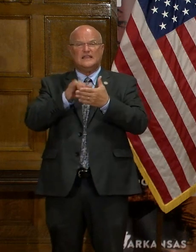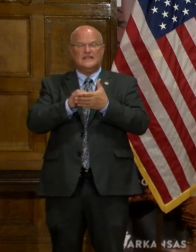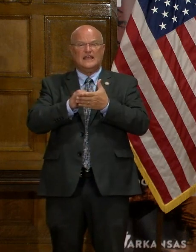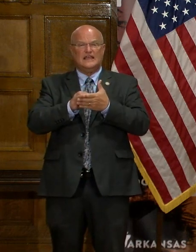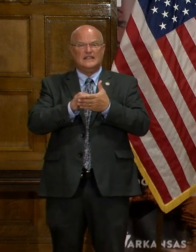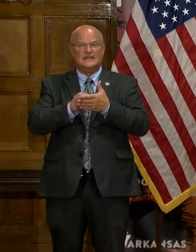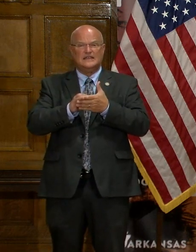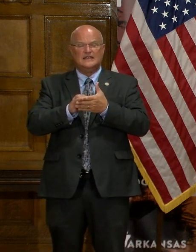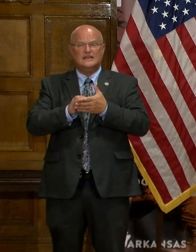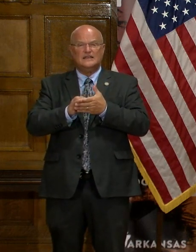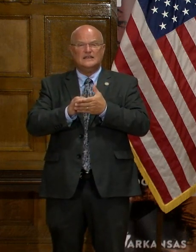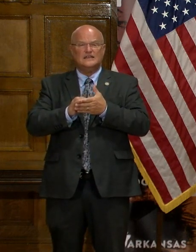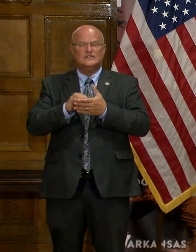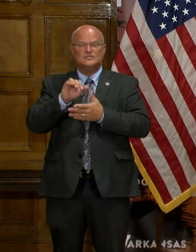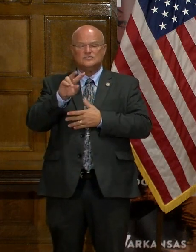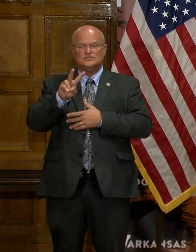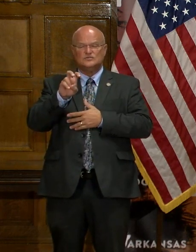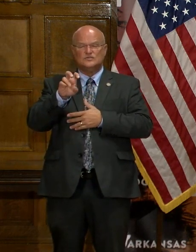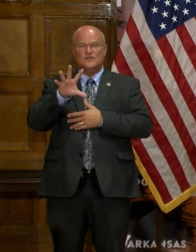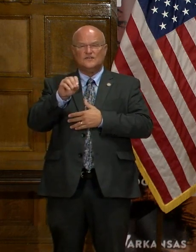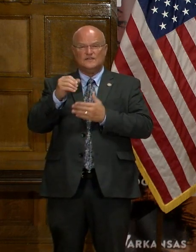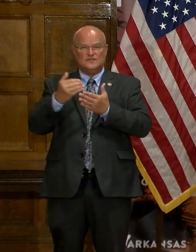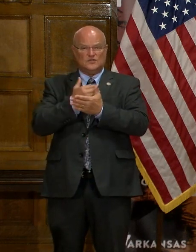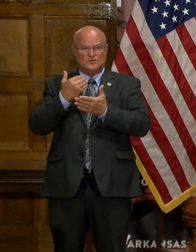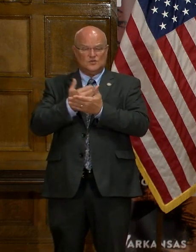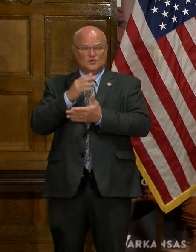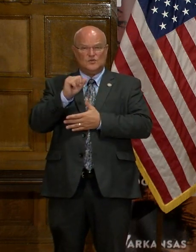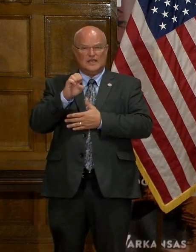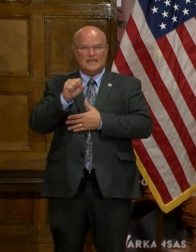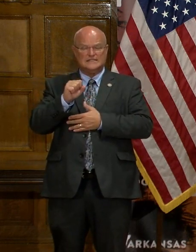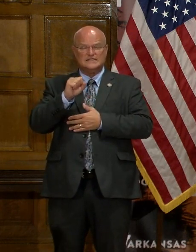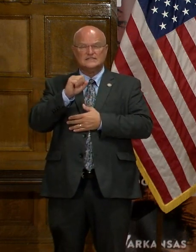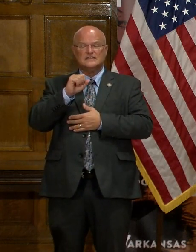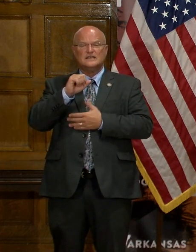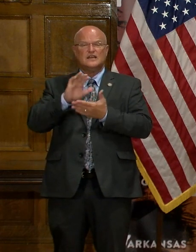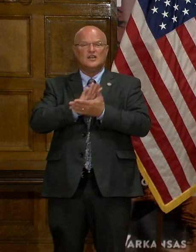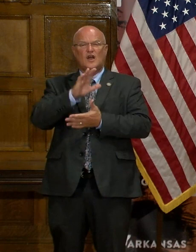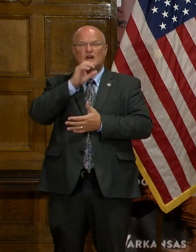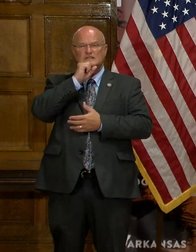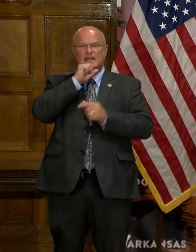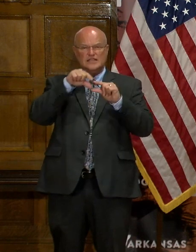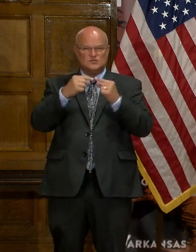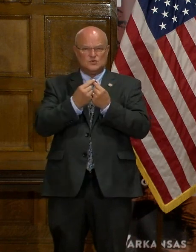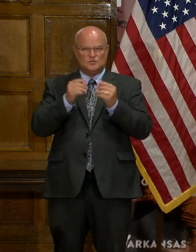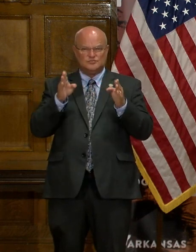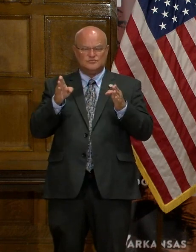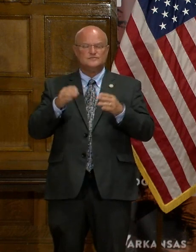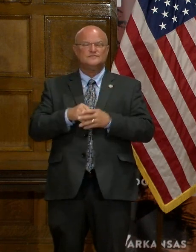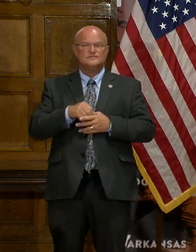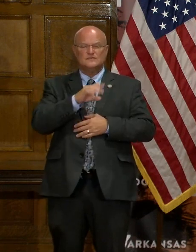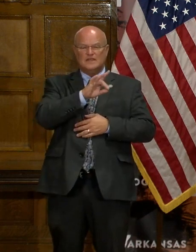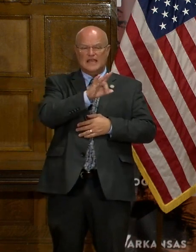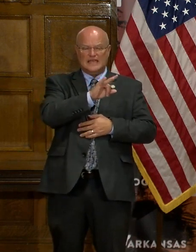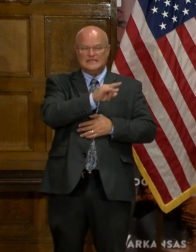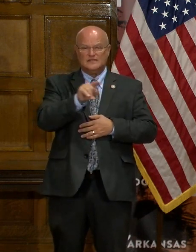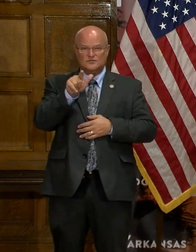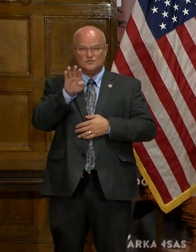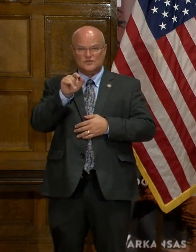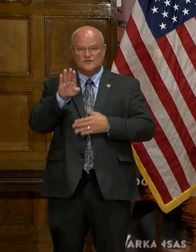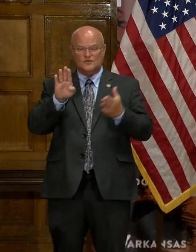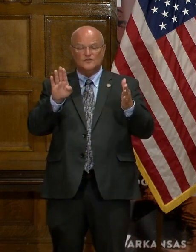number of individuals. So 250 new cases among the college age group. So the colleges, our